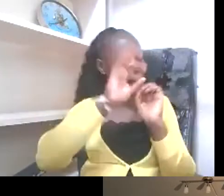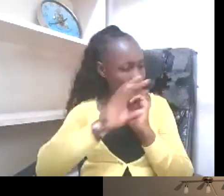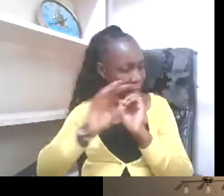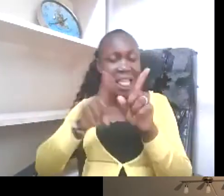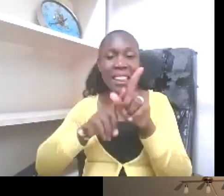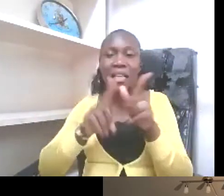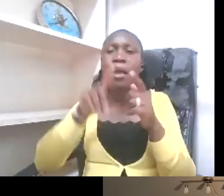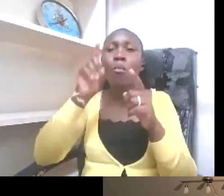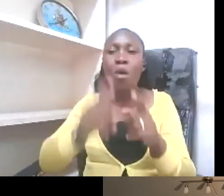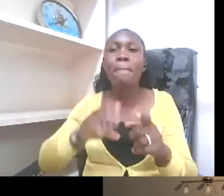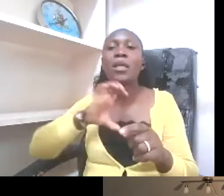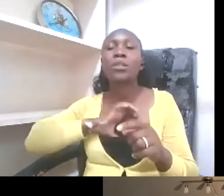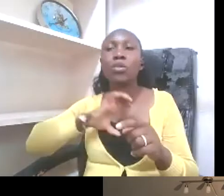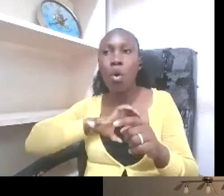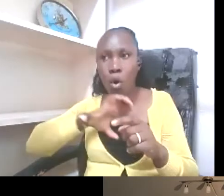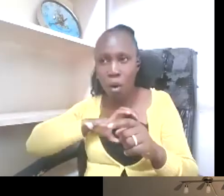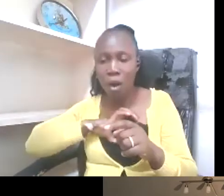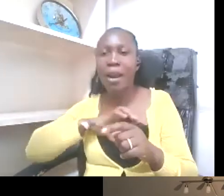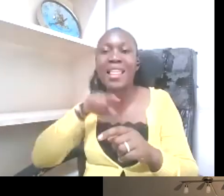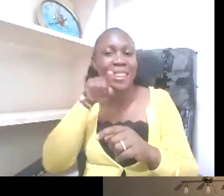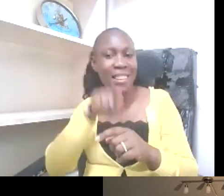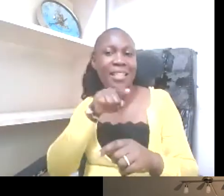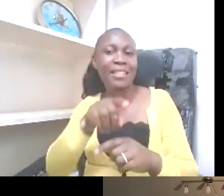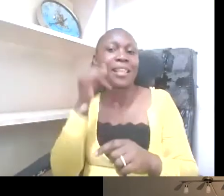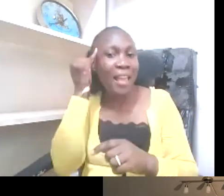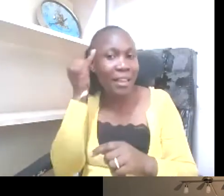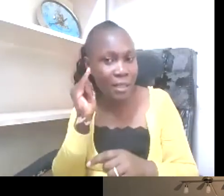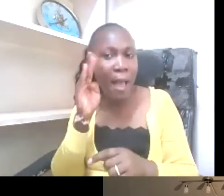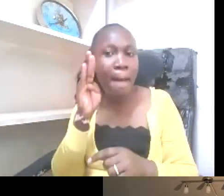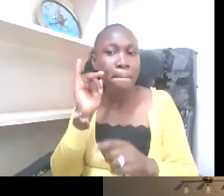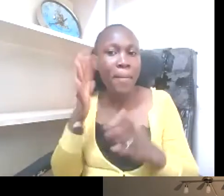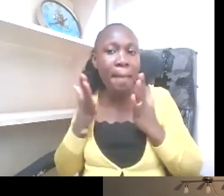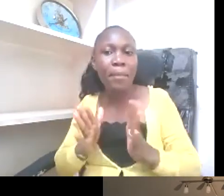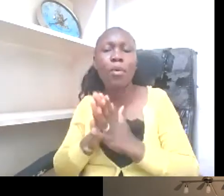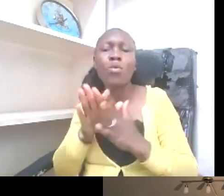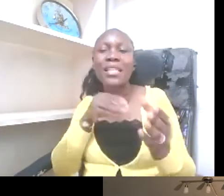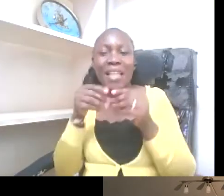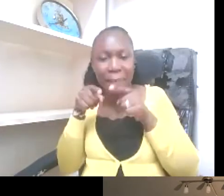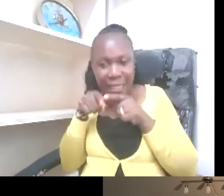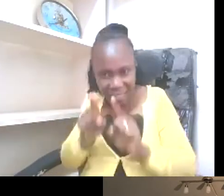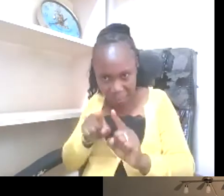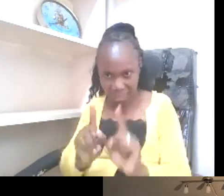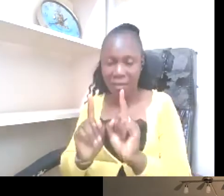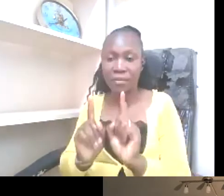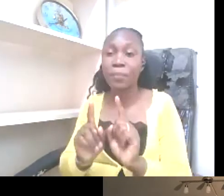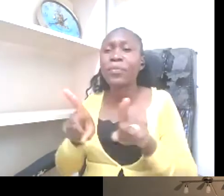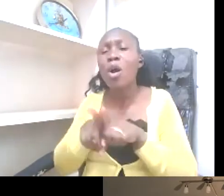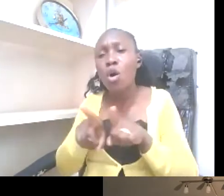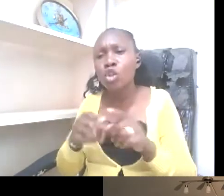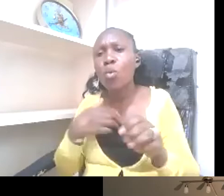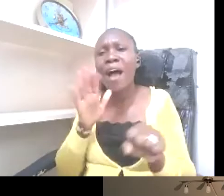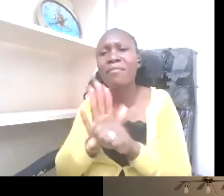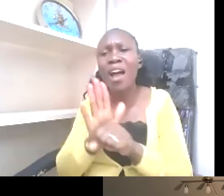of the initiatives by the people with disabilities themselves. There's been a lot of apathy too and land helplessness because